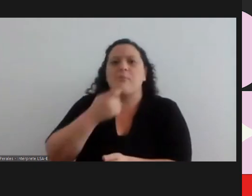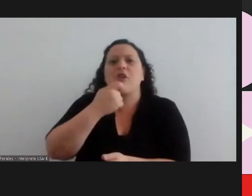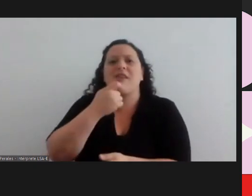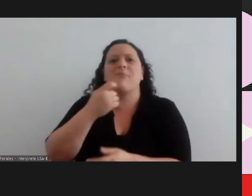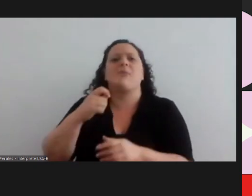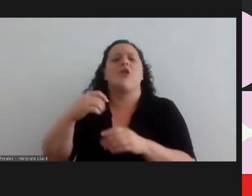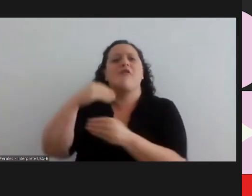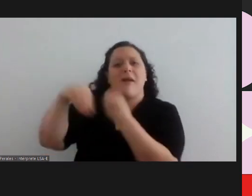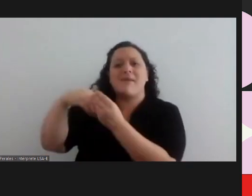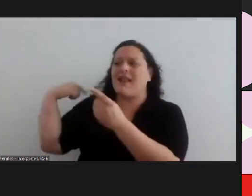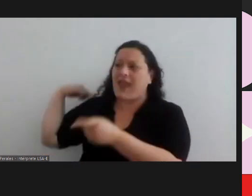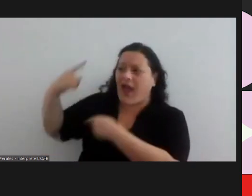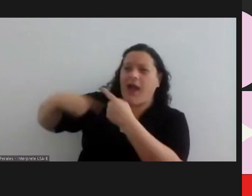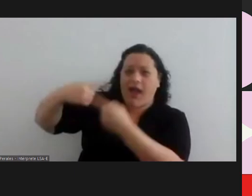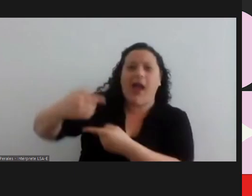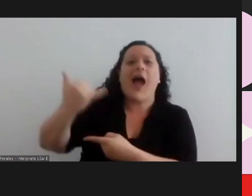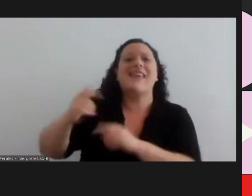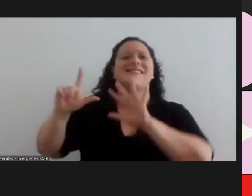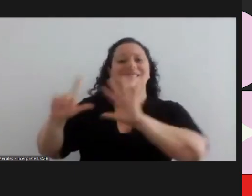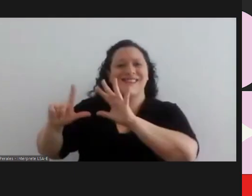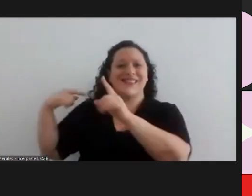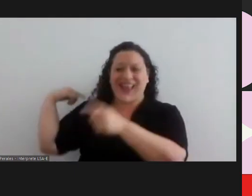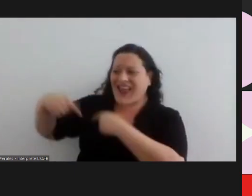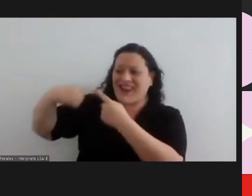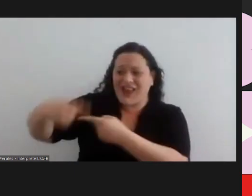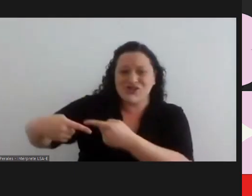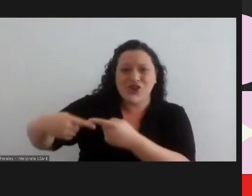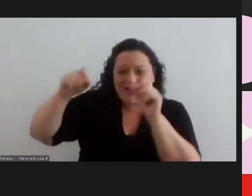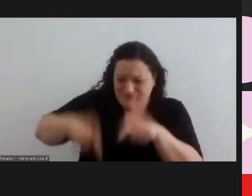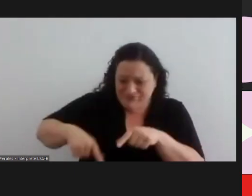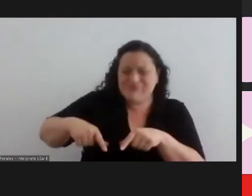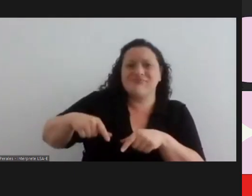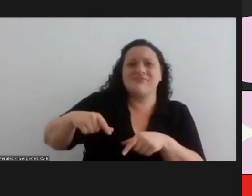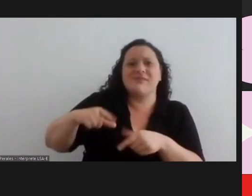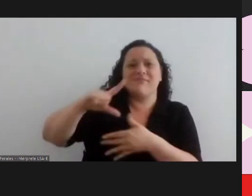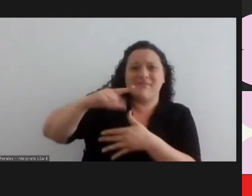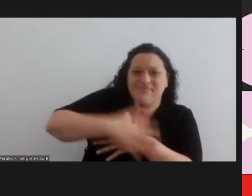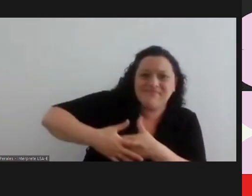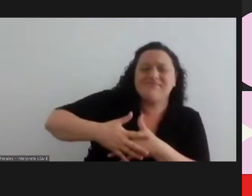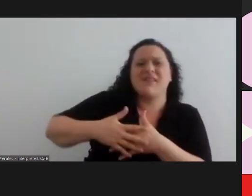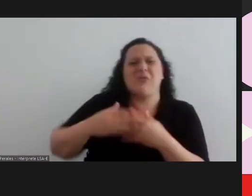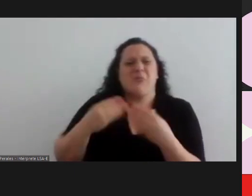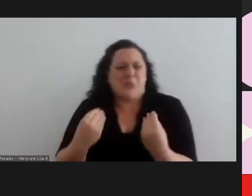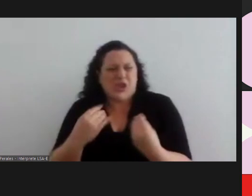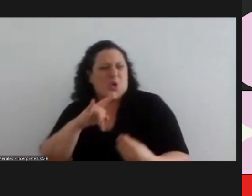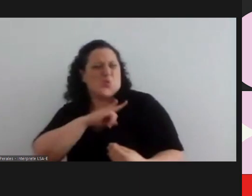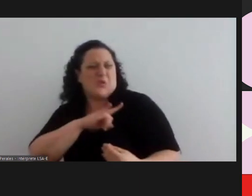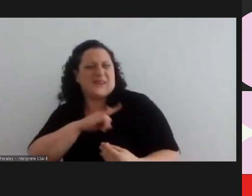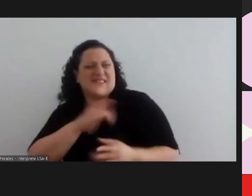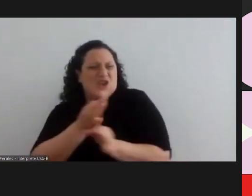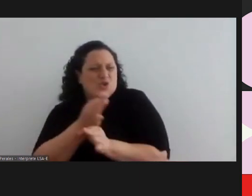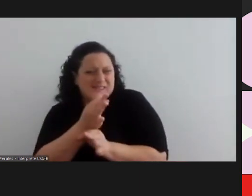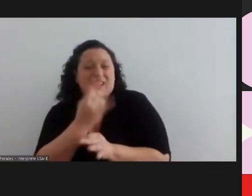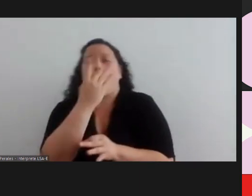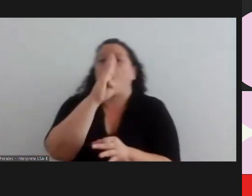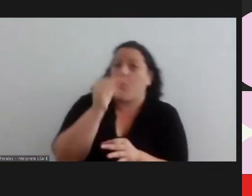roots and in my case there are like seven generations of my family on argentine soil so why isn't this